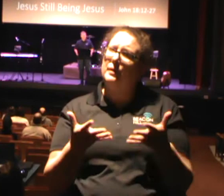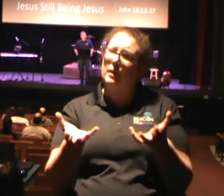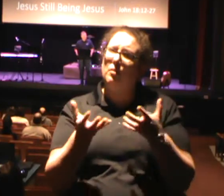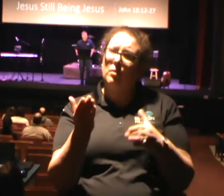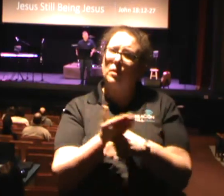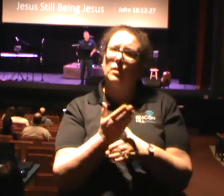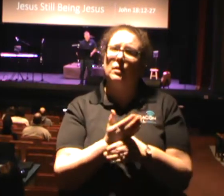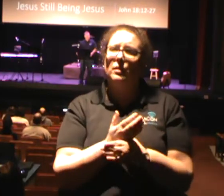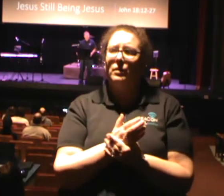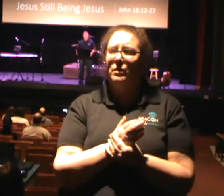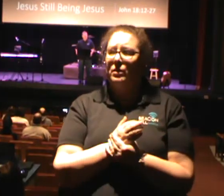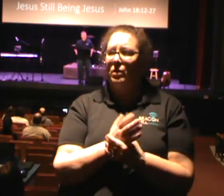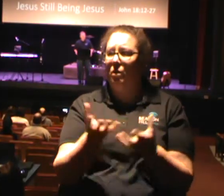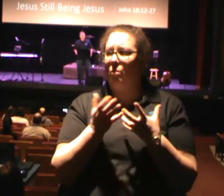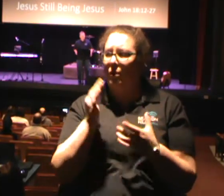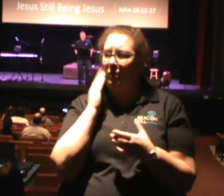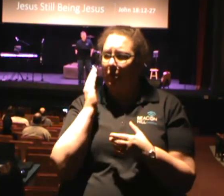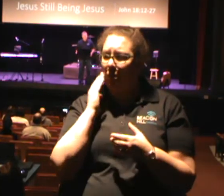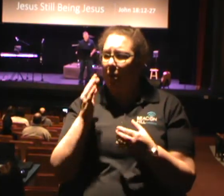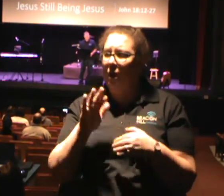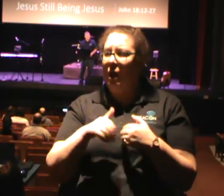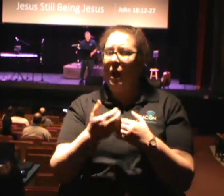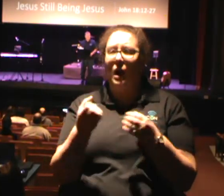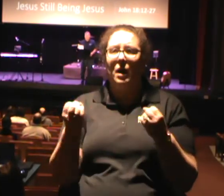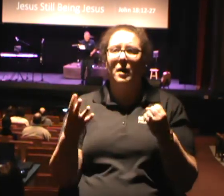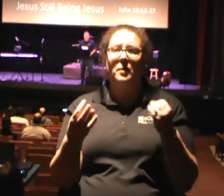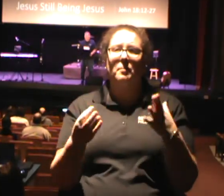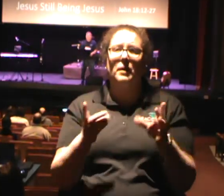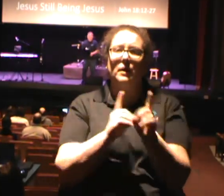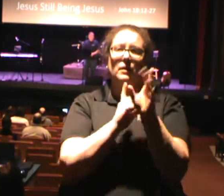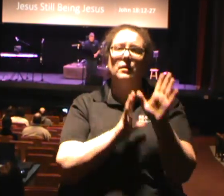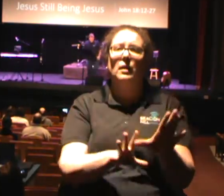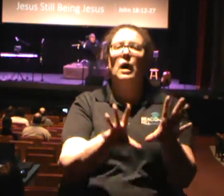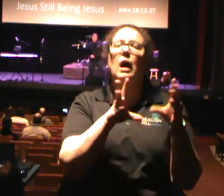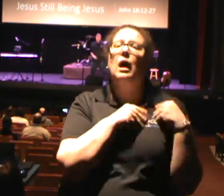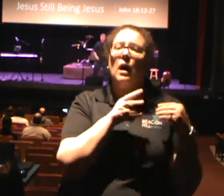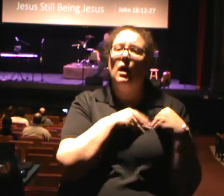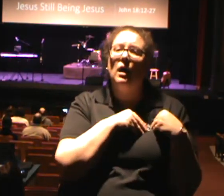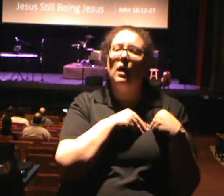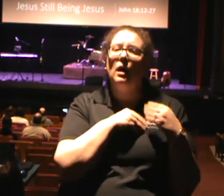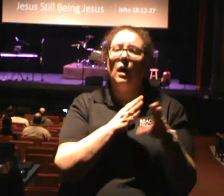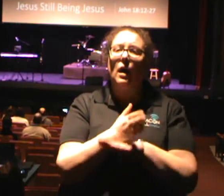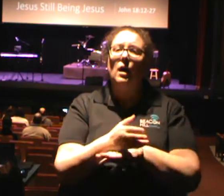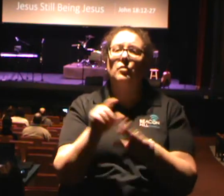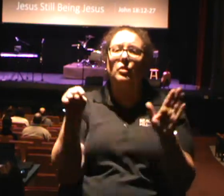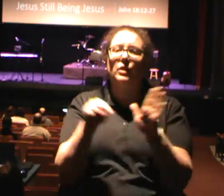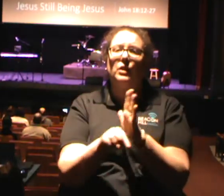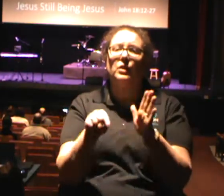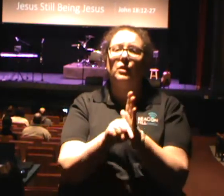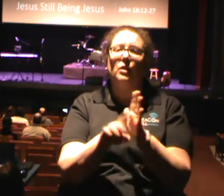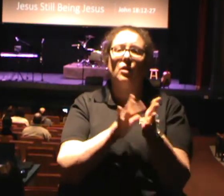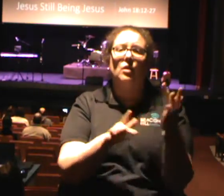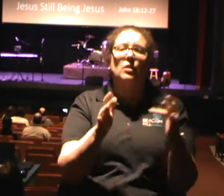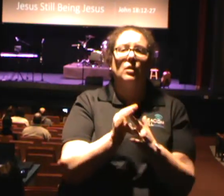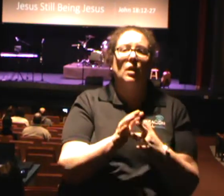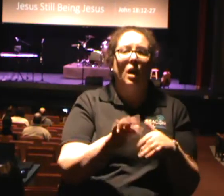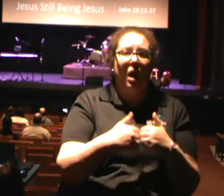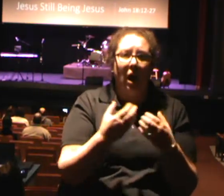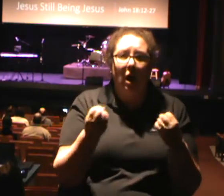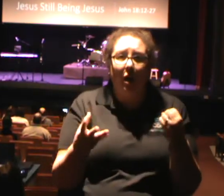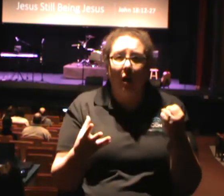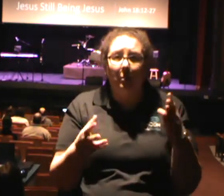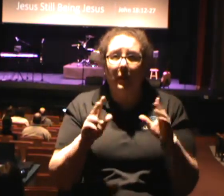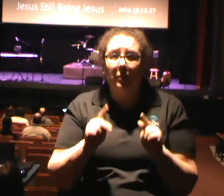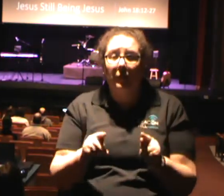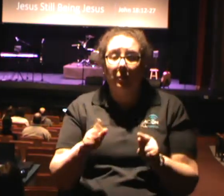about disciples. They wanted to know how many disciples that he had. They wanted to know after they killed him, how many people were they going